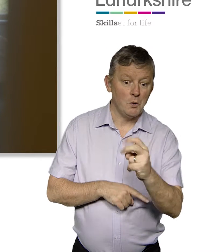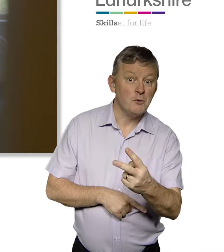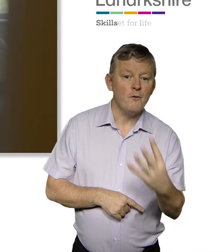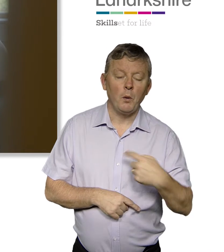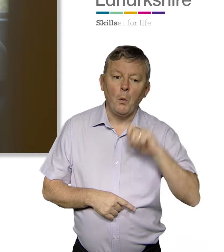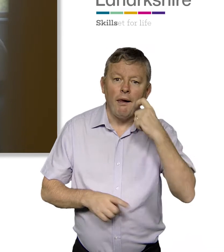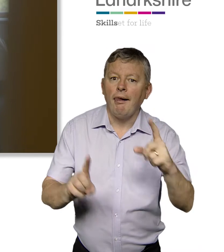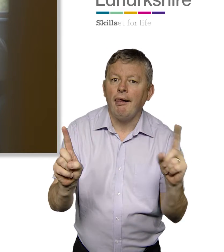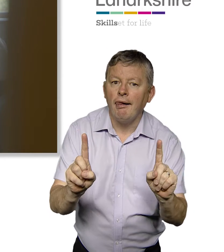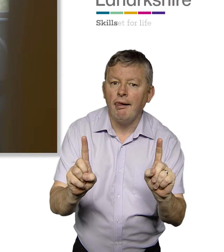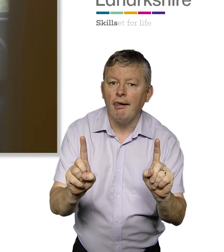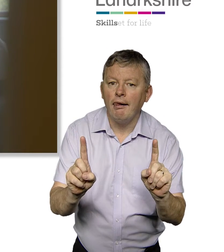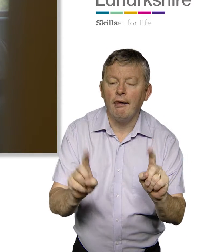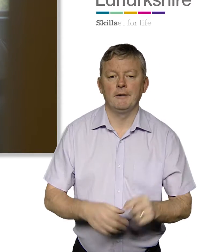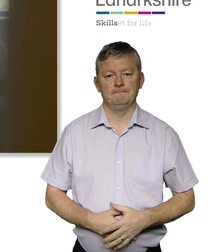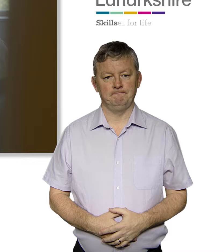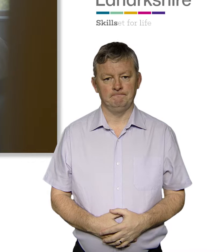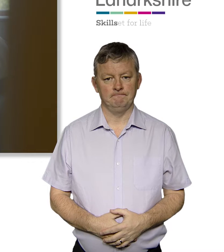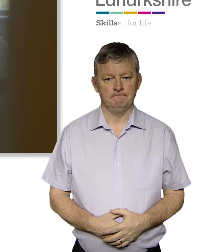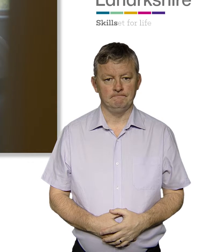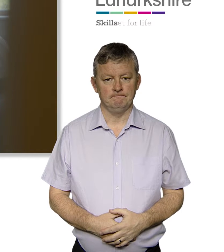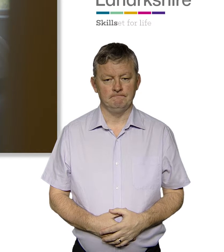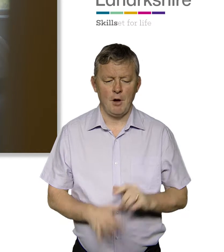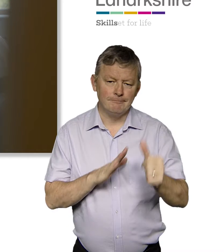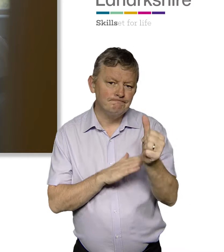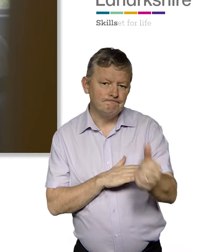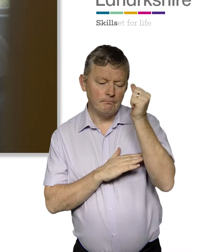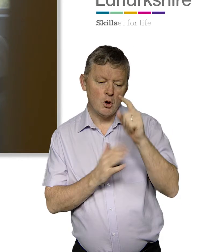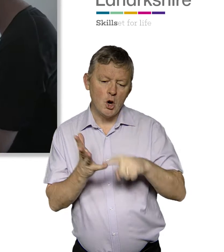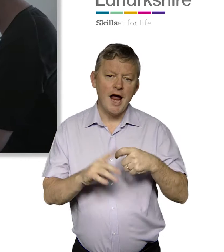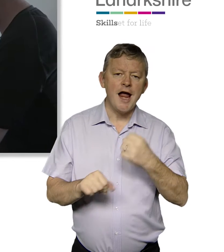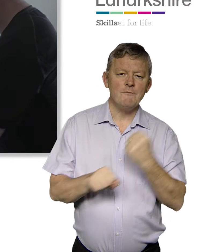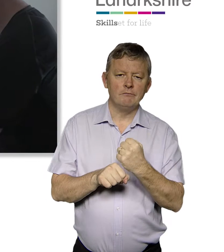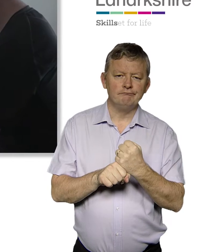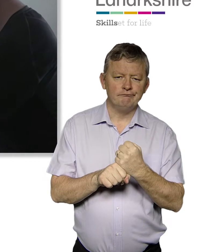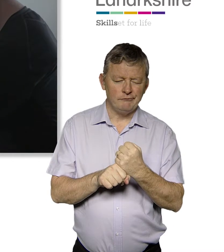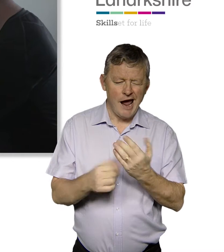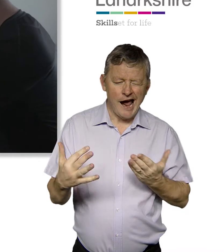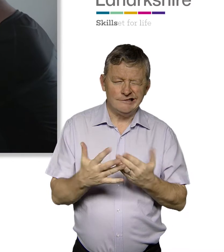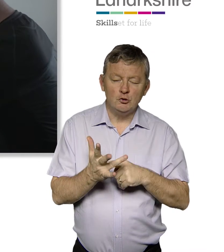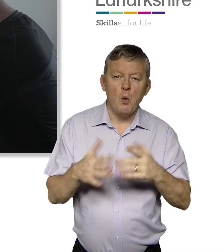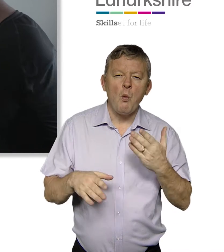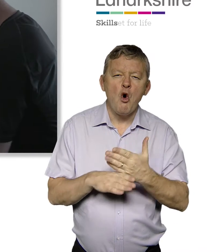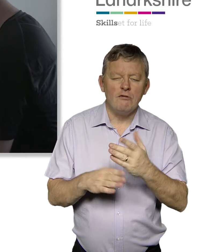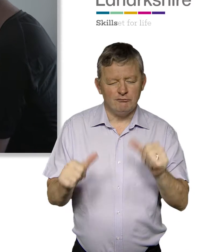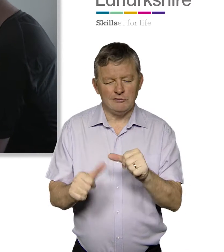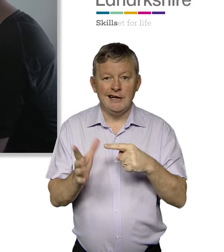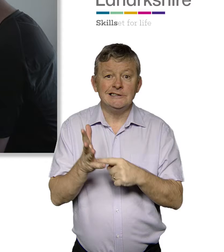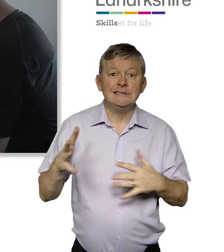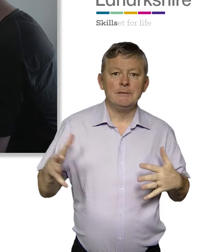By 2024, we will Raise awareness of the UK Government's Access to Work Scheme